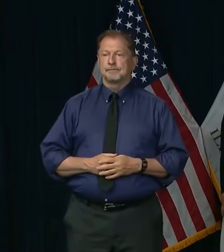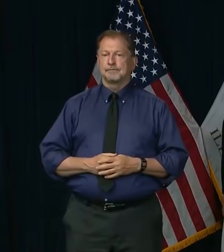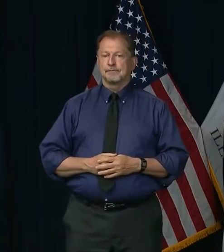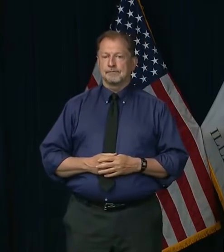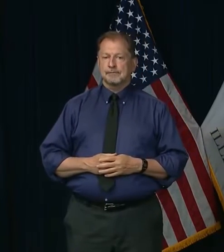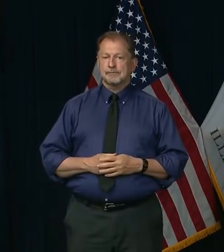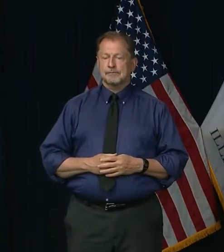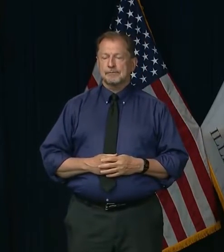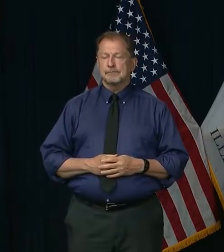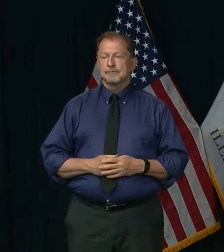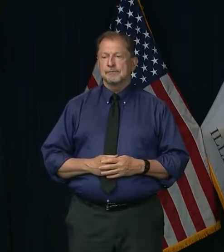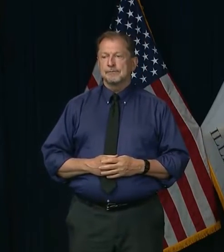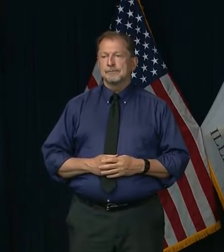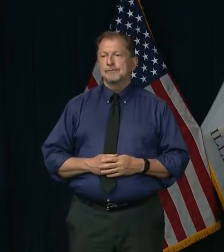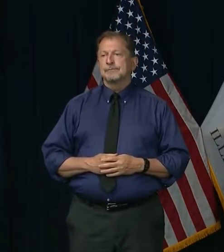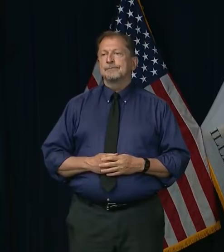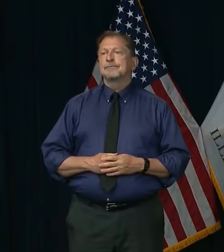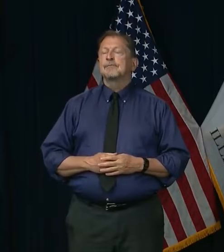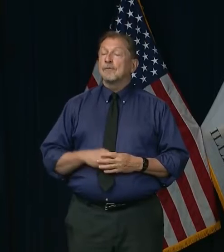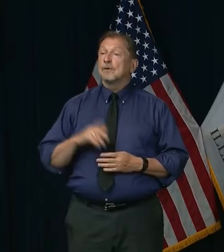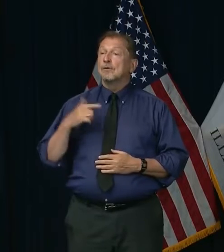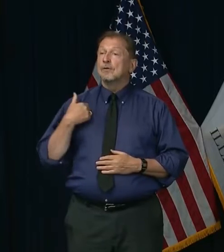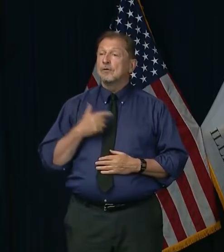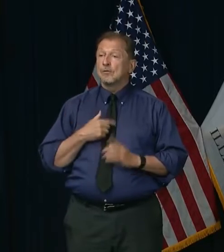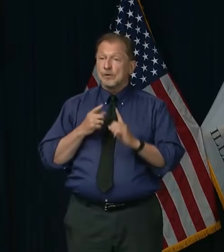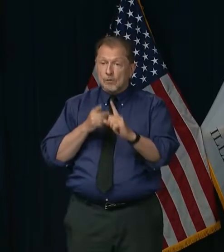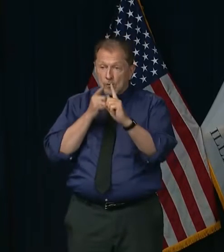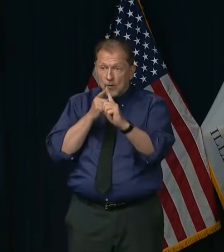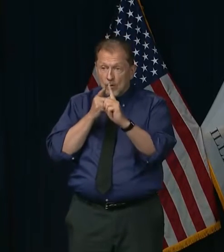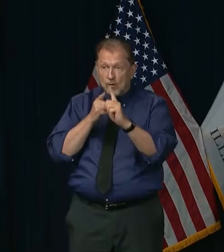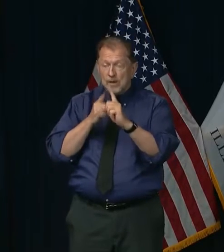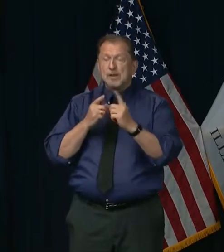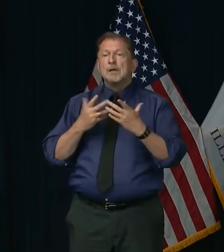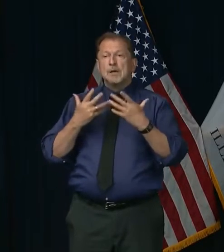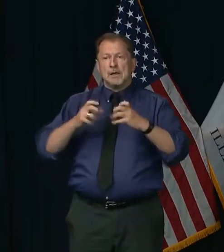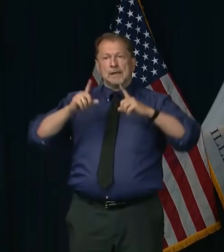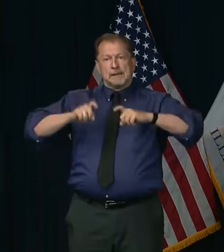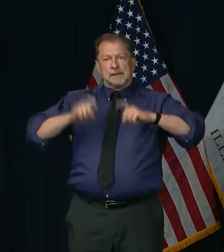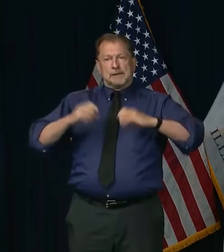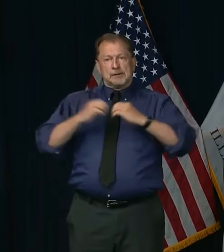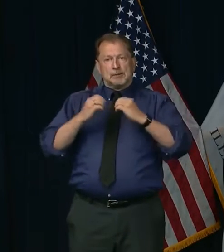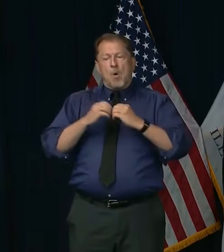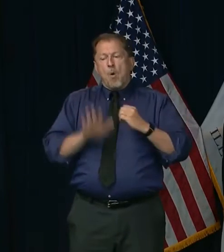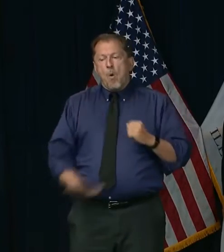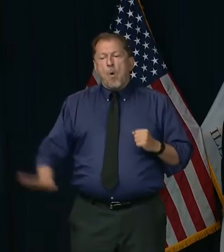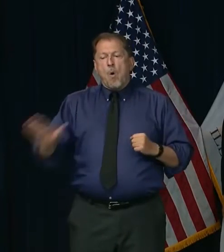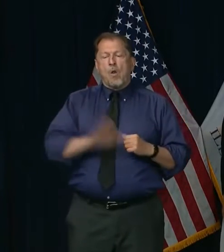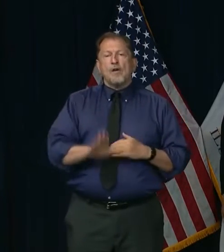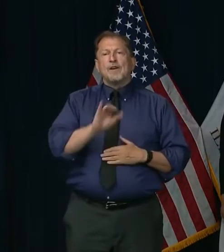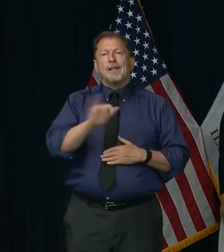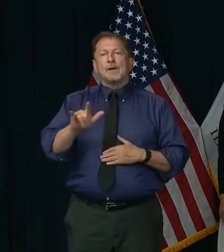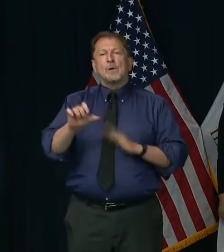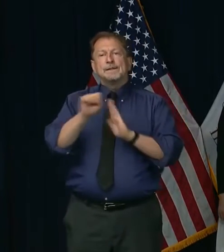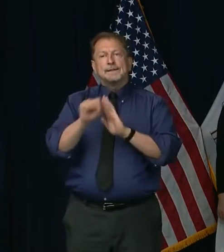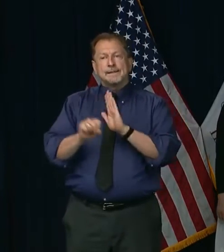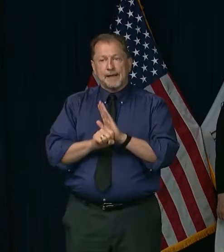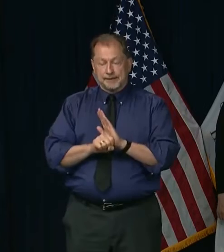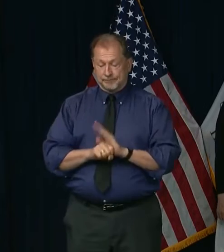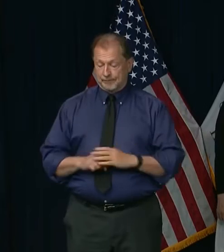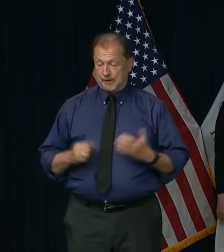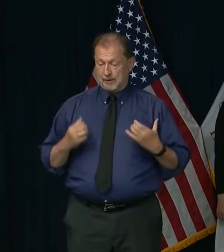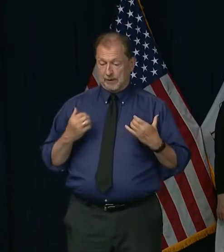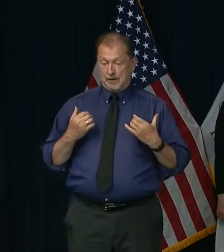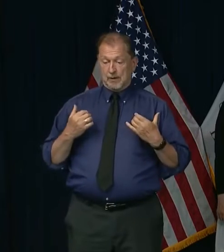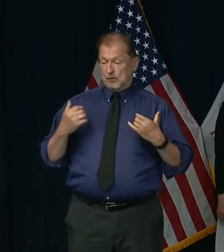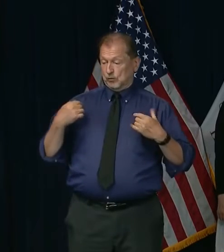An important part of the goal is to increase testing capacity throughout the state. To date, well over a